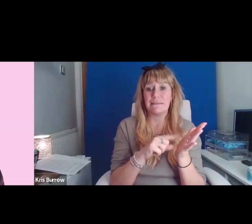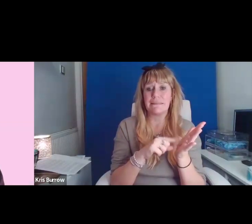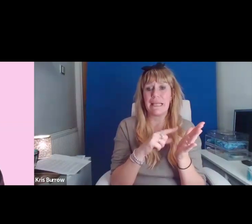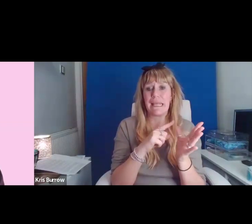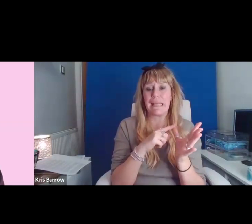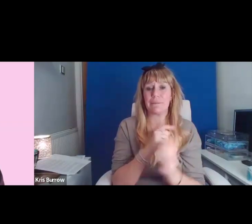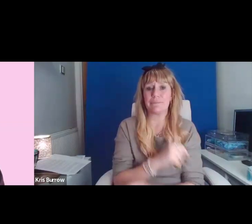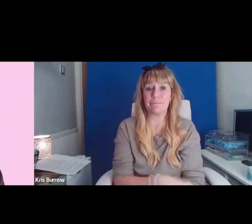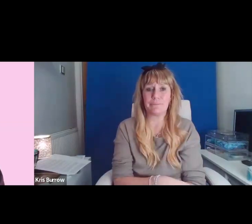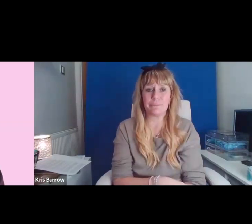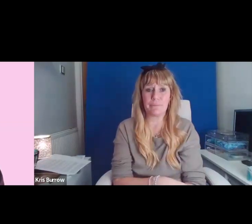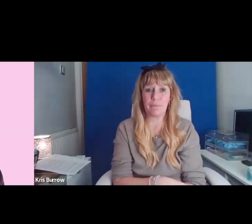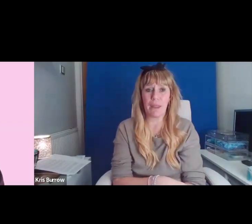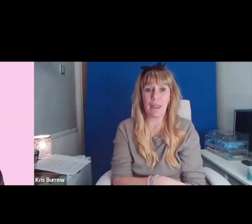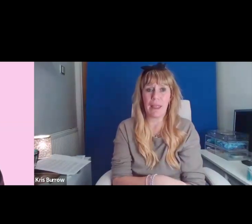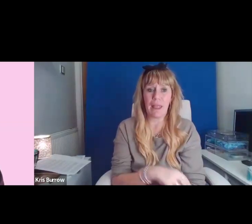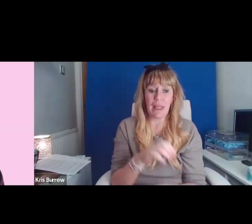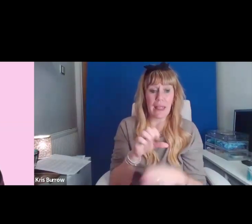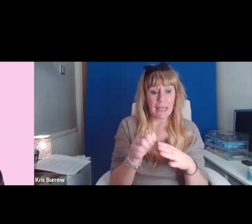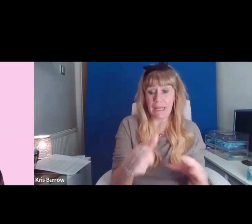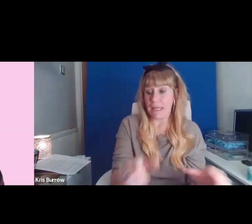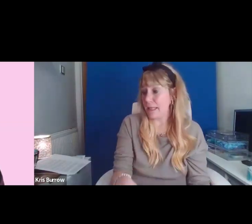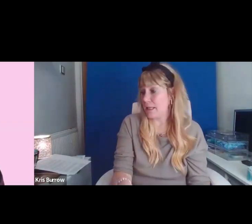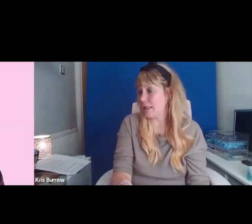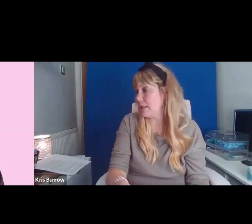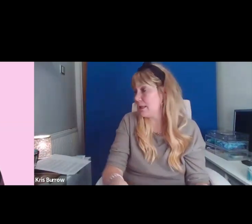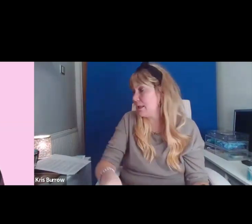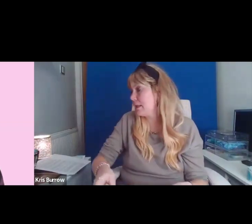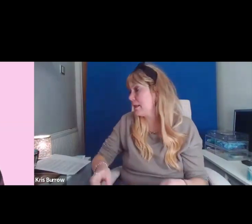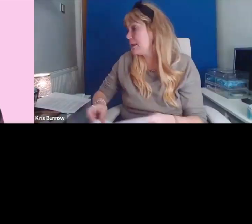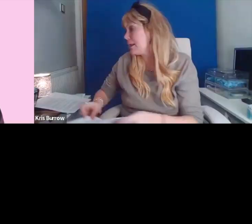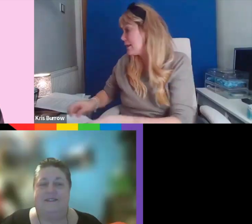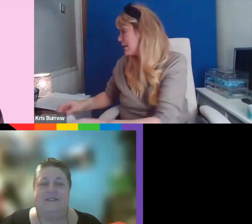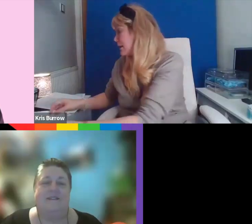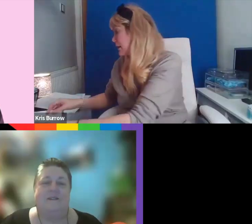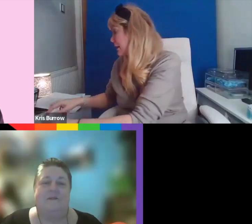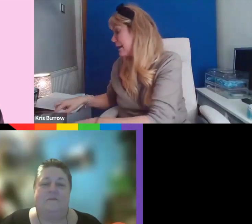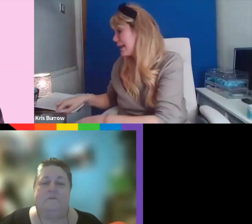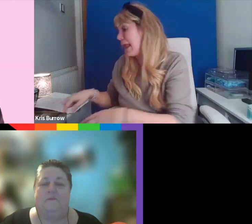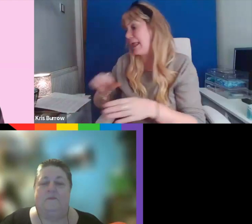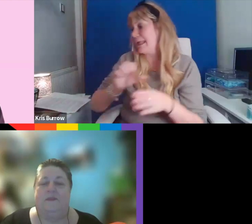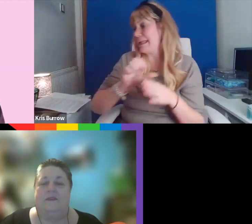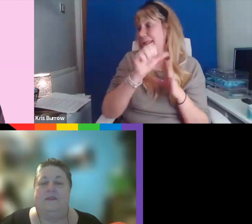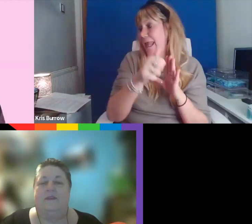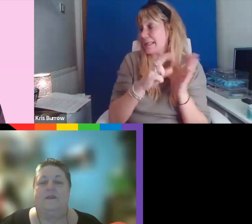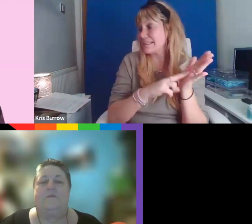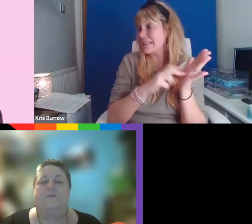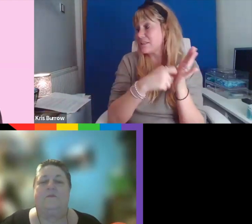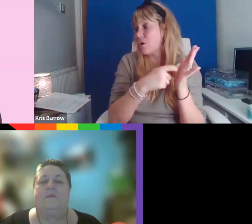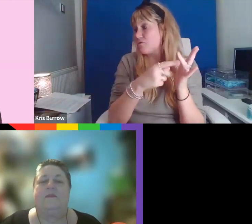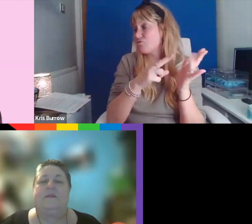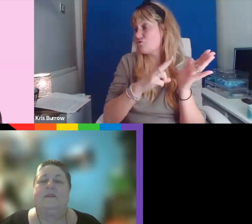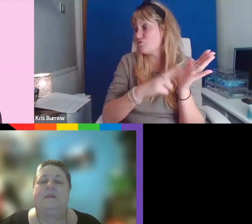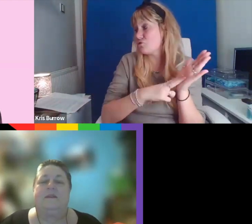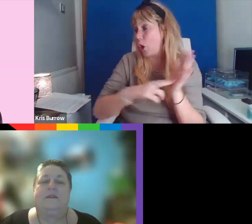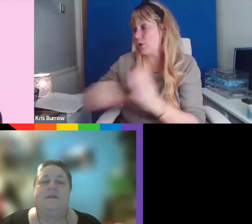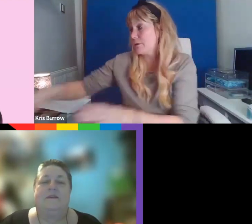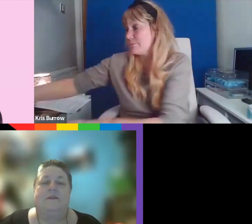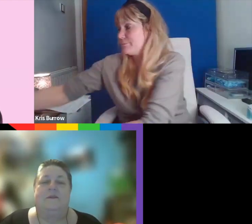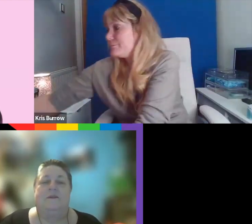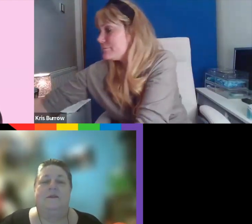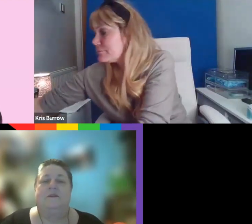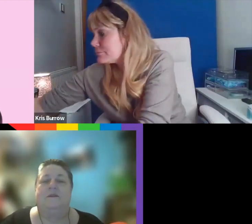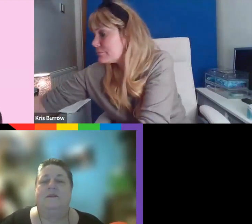Next, I would like to welcome Vron McIntyre. Vron is a queer,